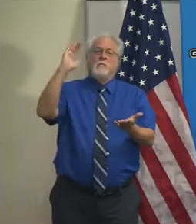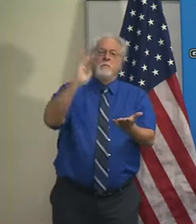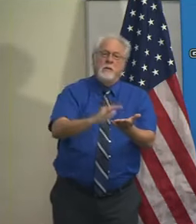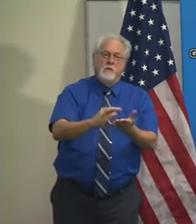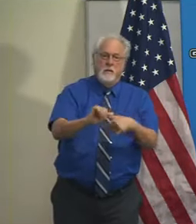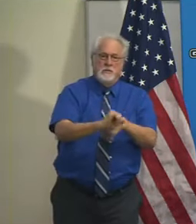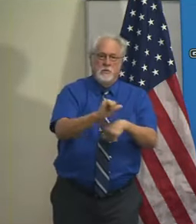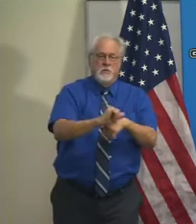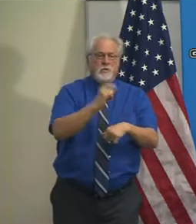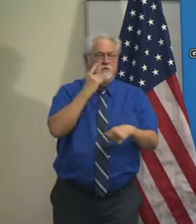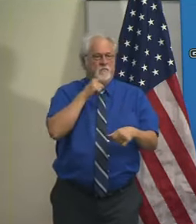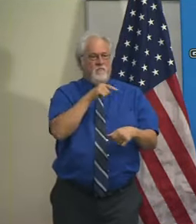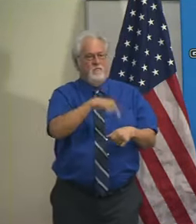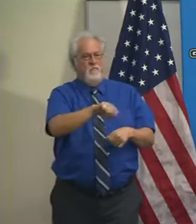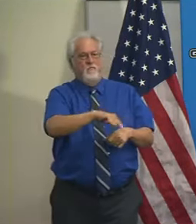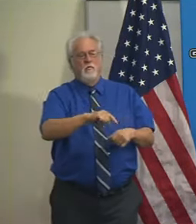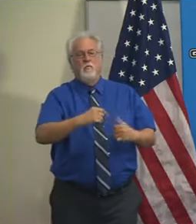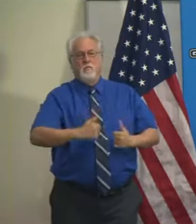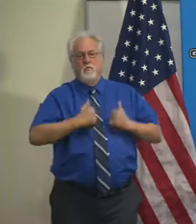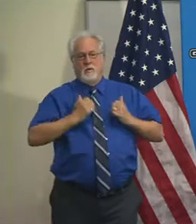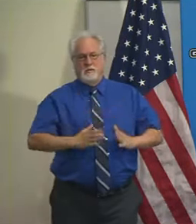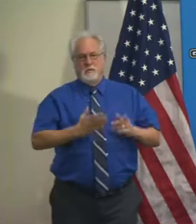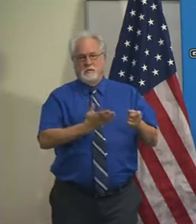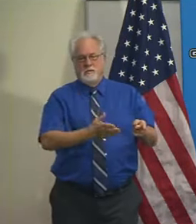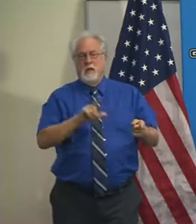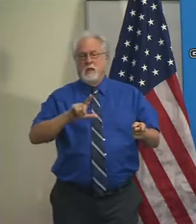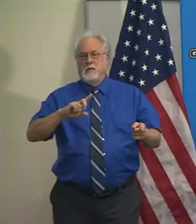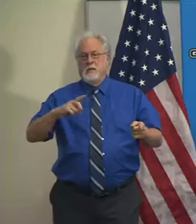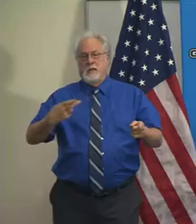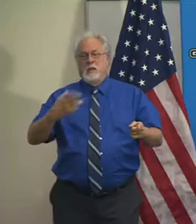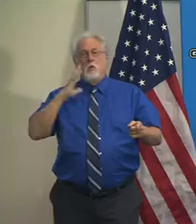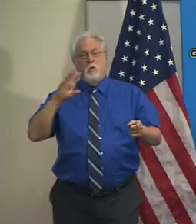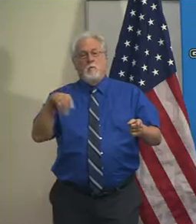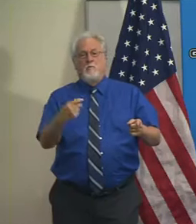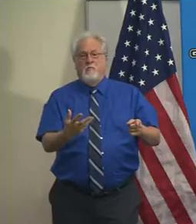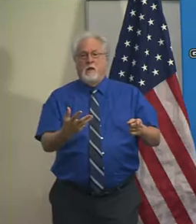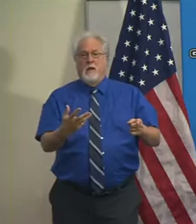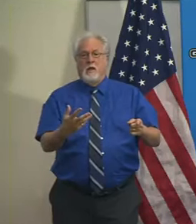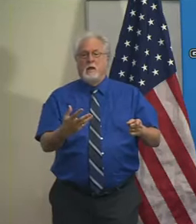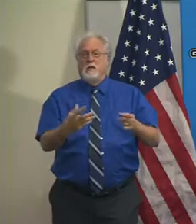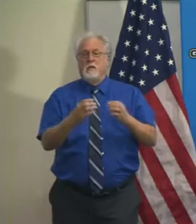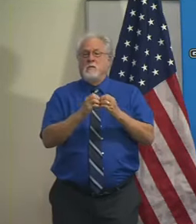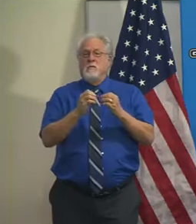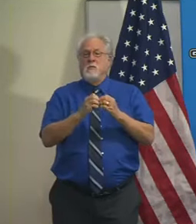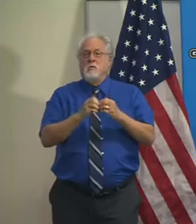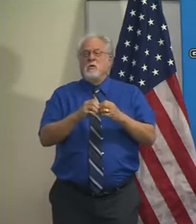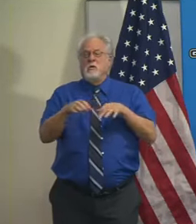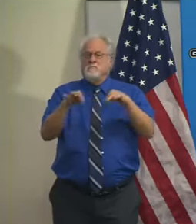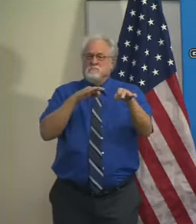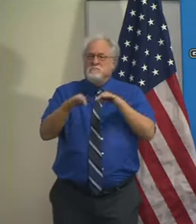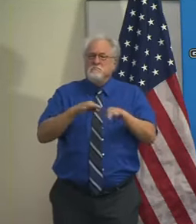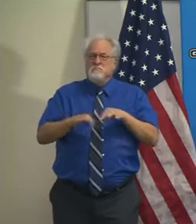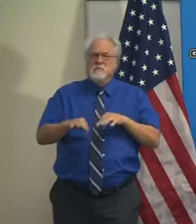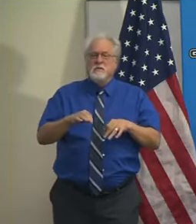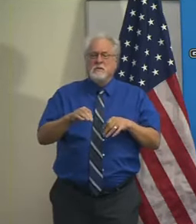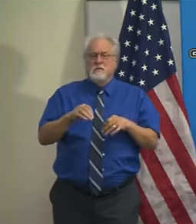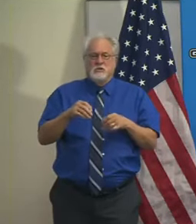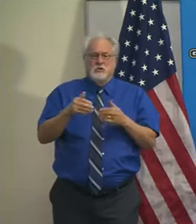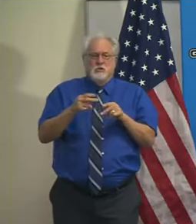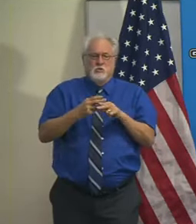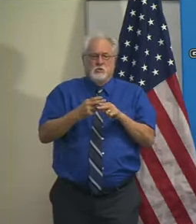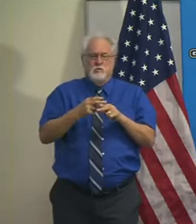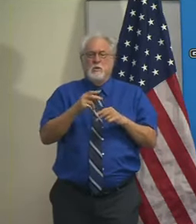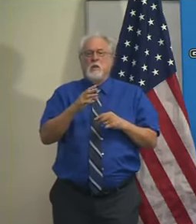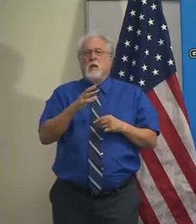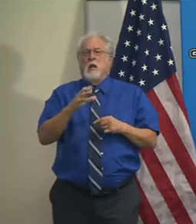for our nursing home residents. LDH will provide additional details in the coming days,